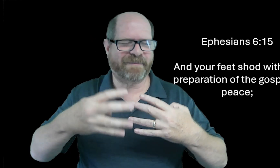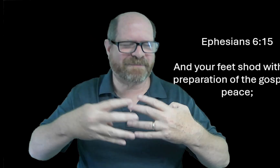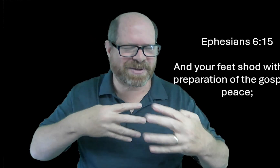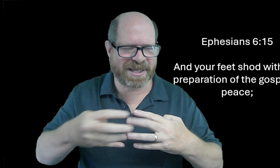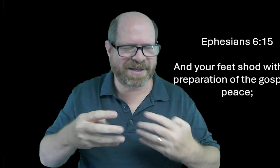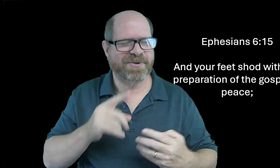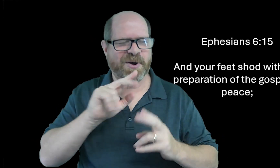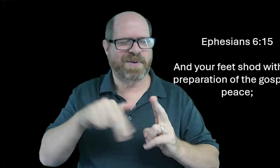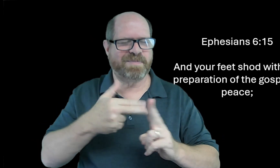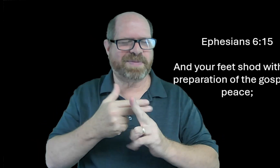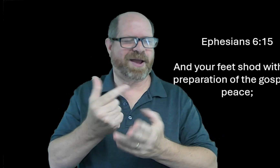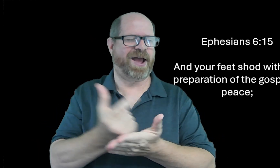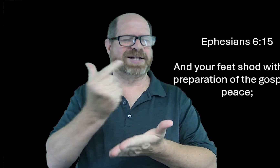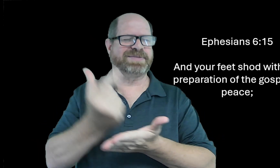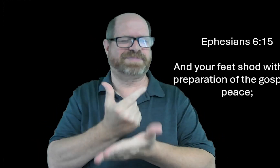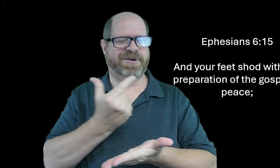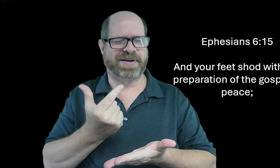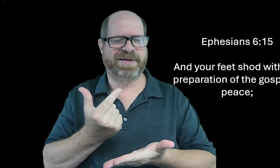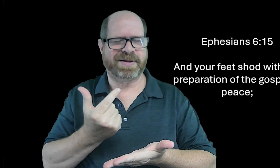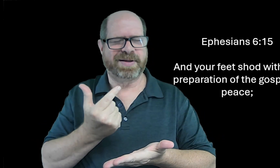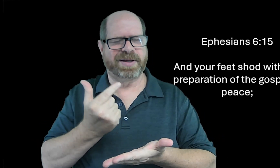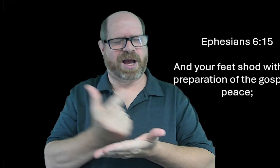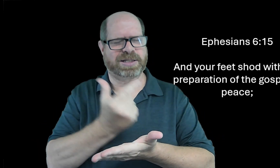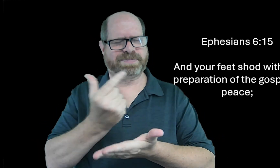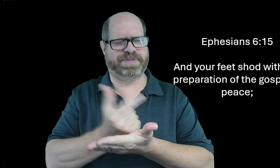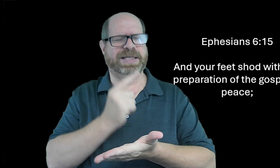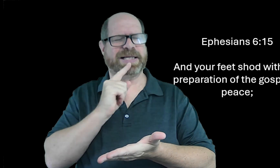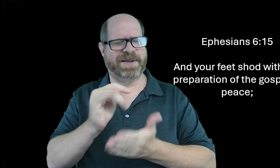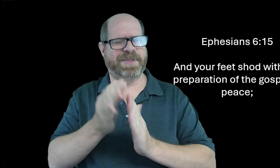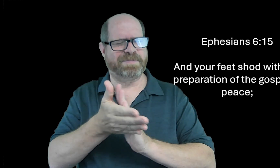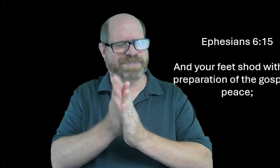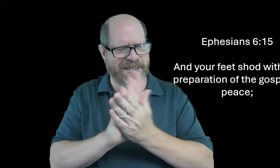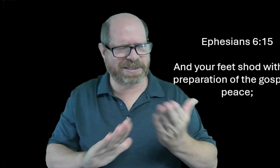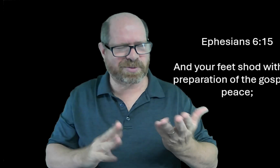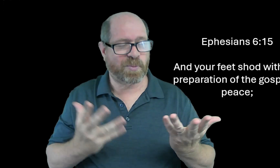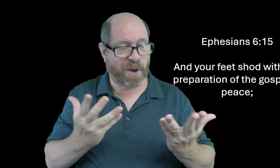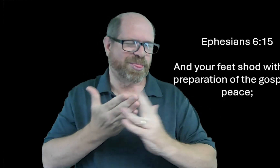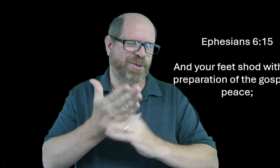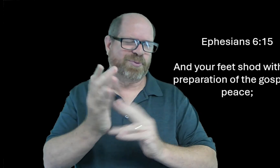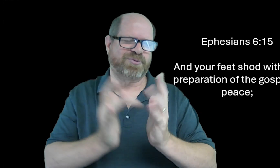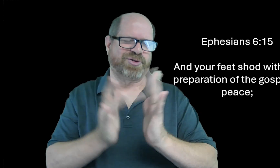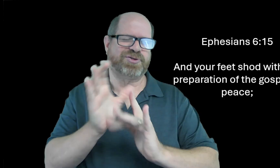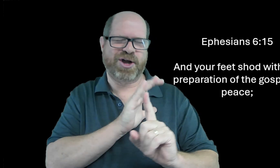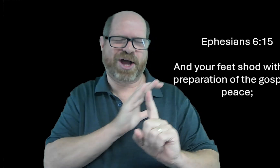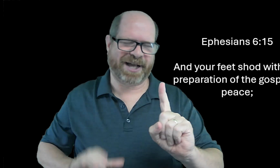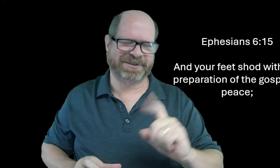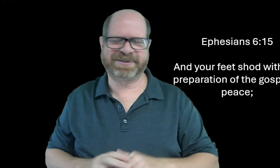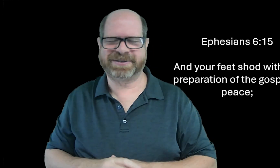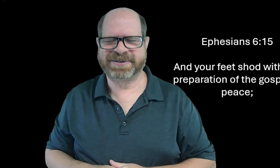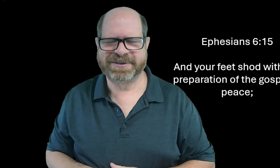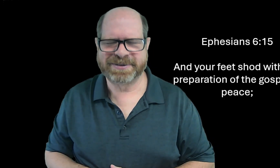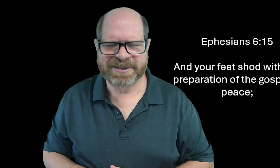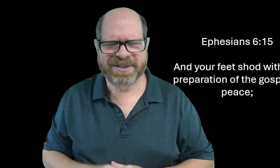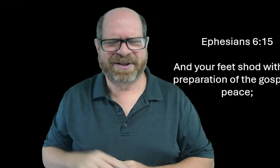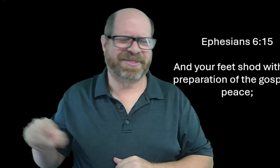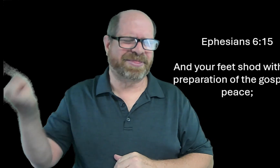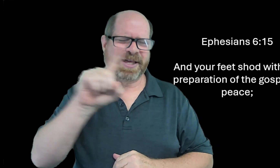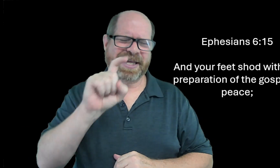and it's beautiful that our feet can carry the gospel of peace about jesus christ